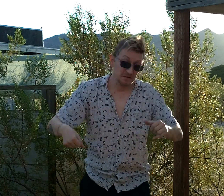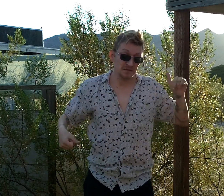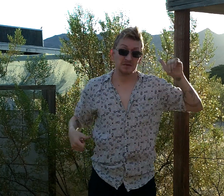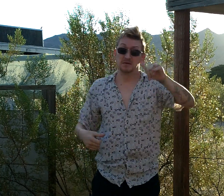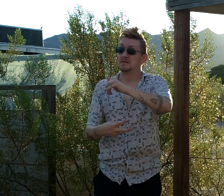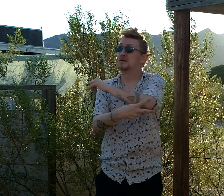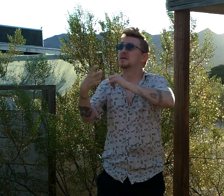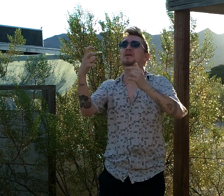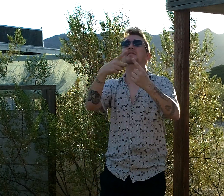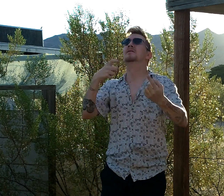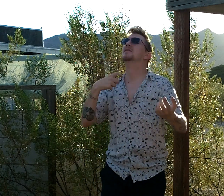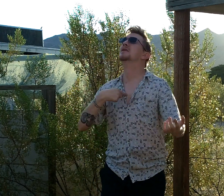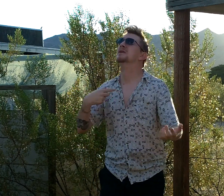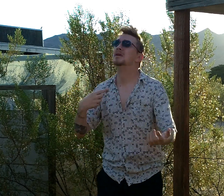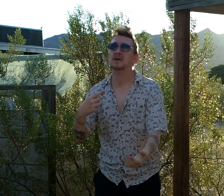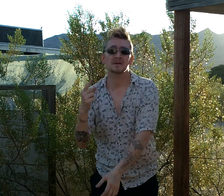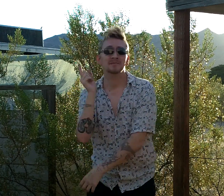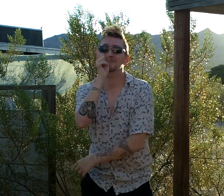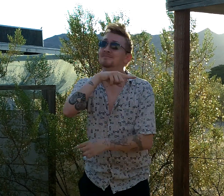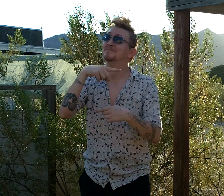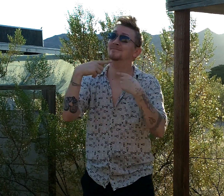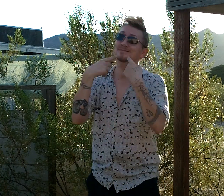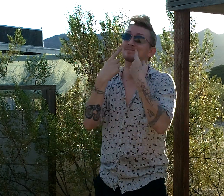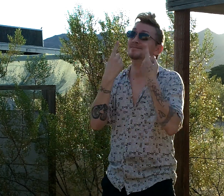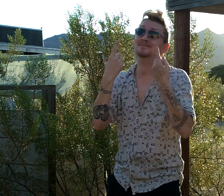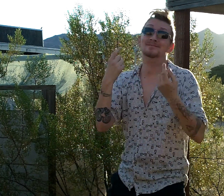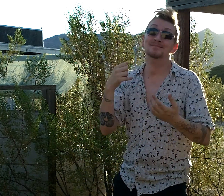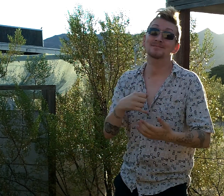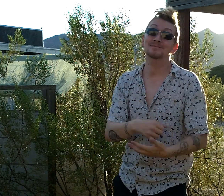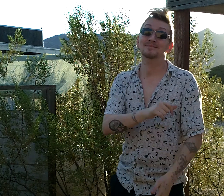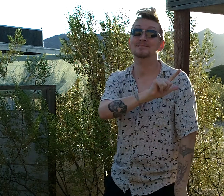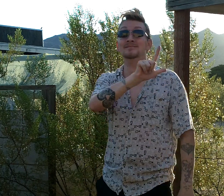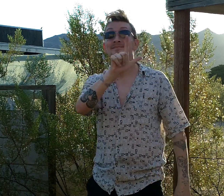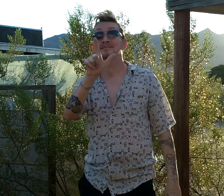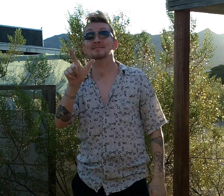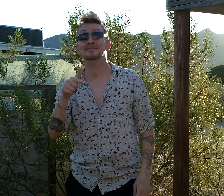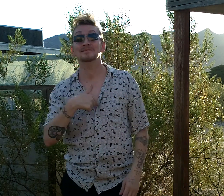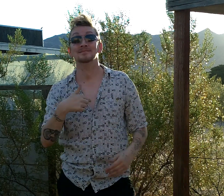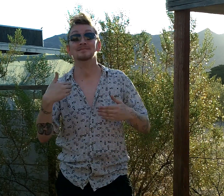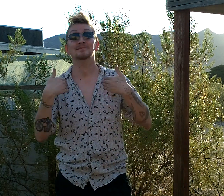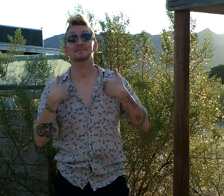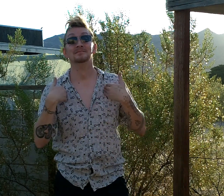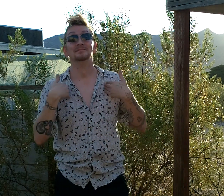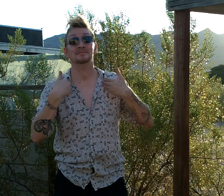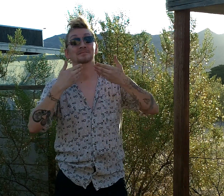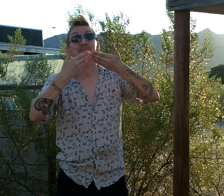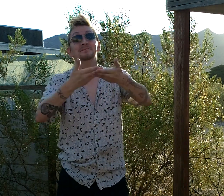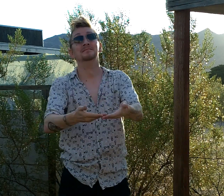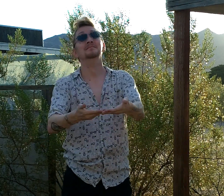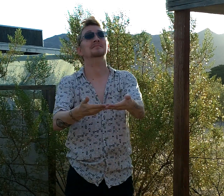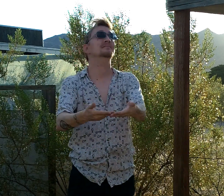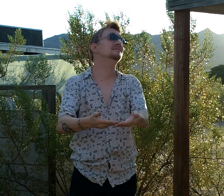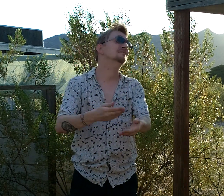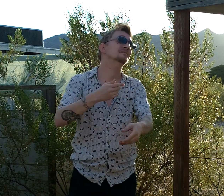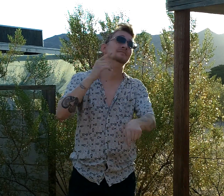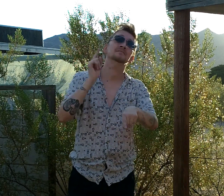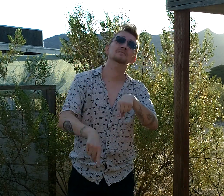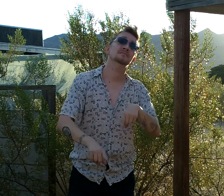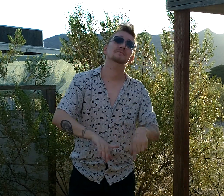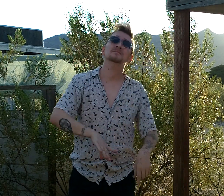was stolen Fake smiles is all that I have to give Fake can't find